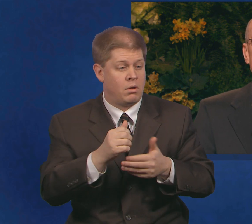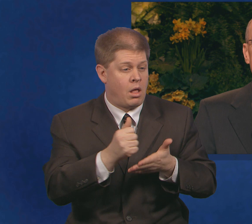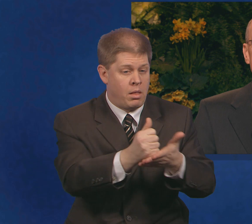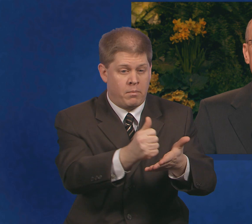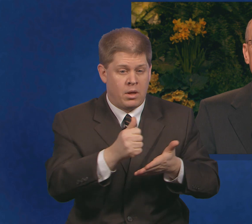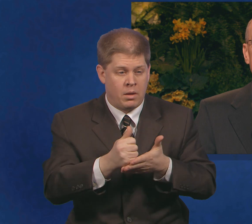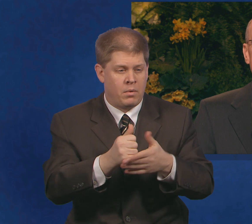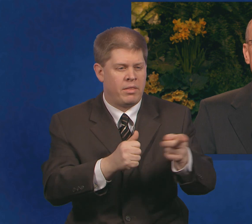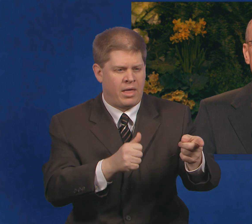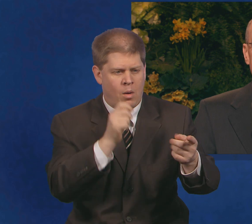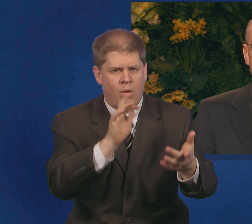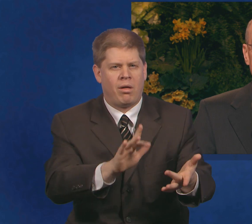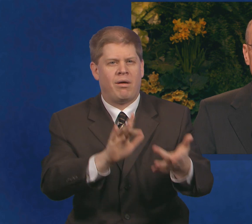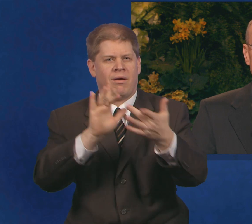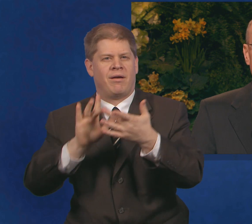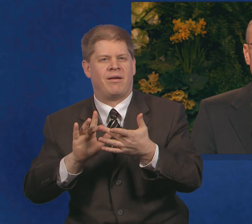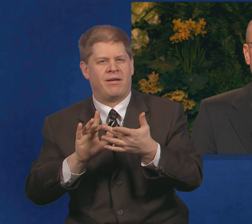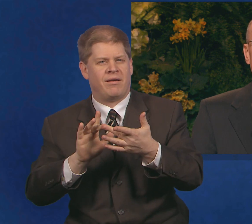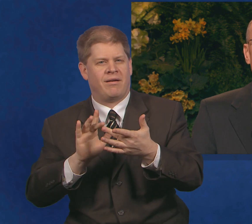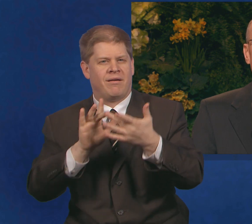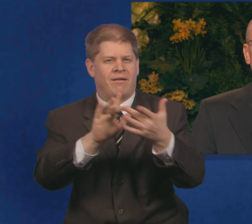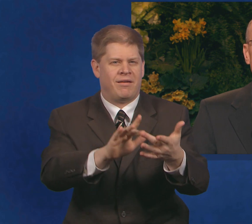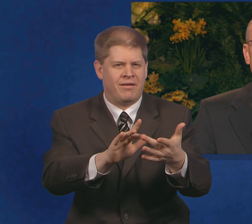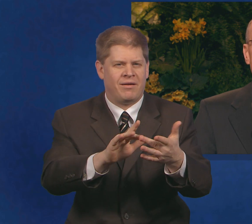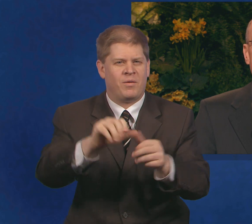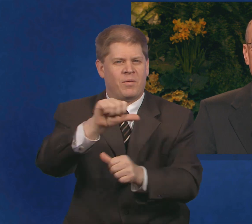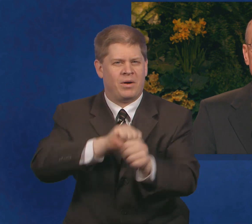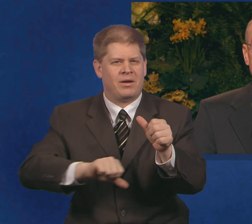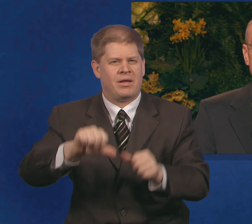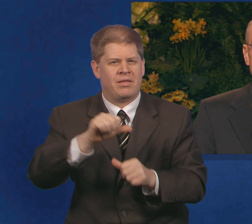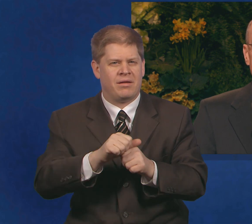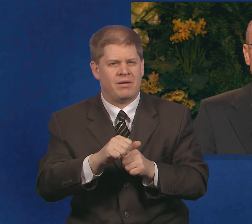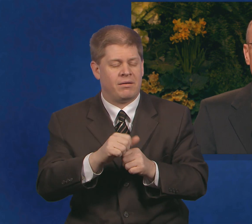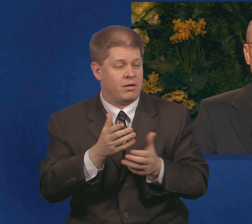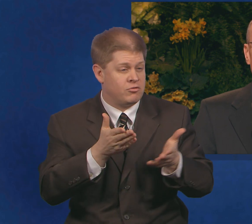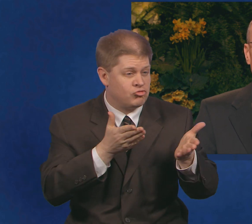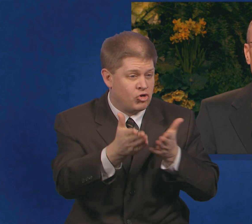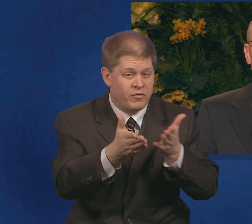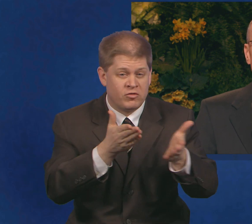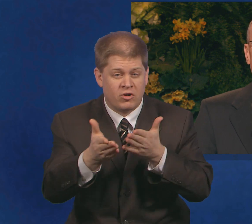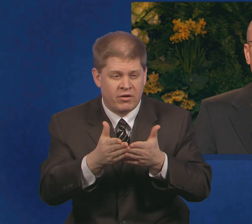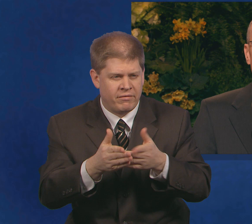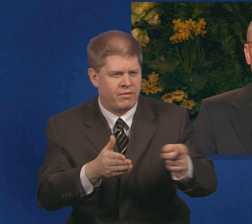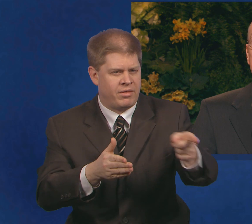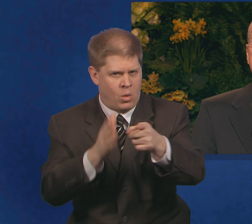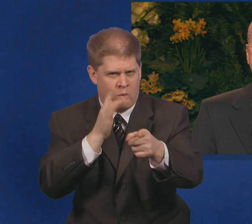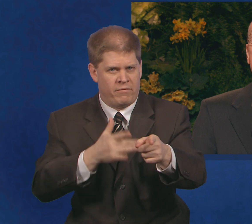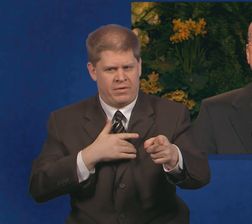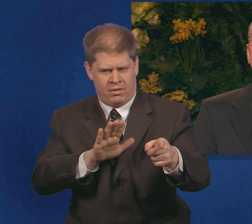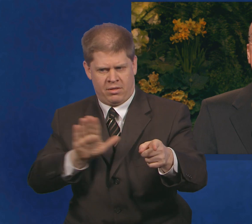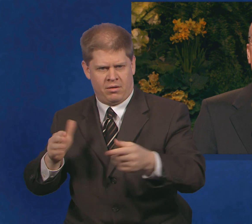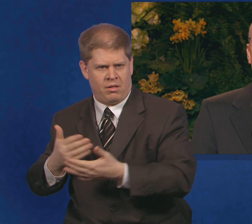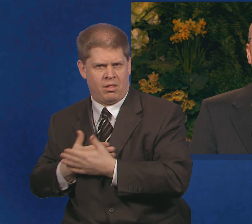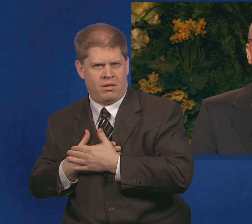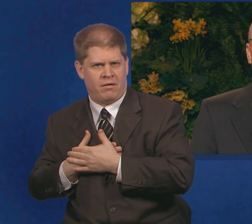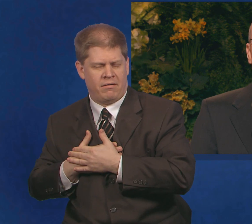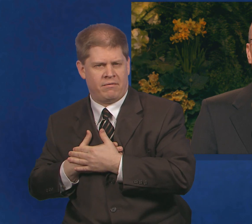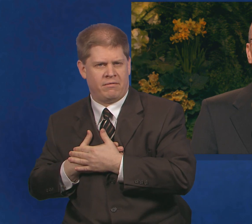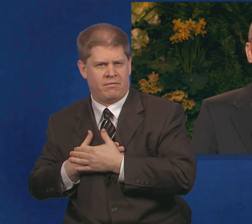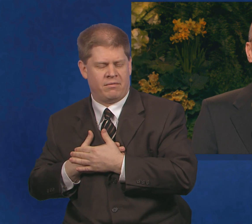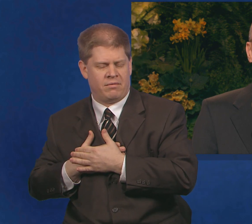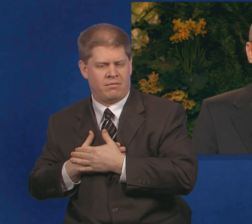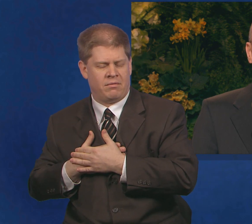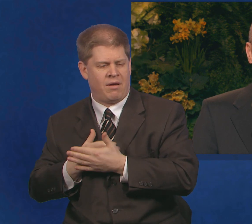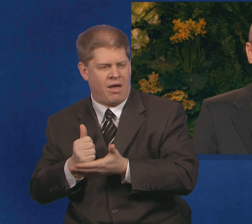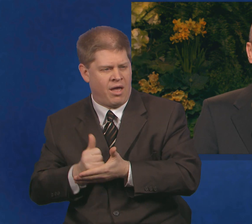The people they serve will feel their love. That may do more to make